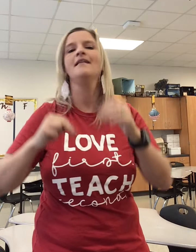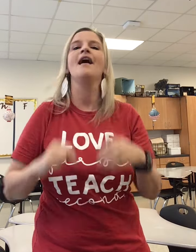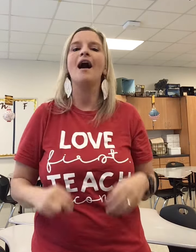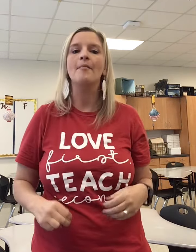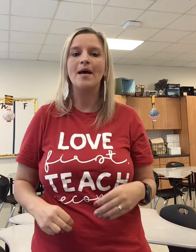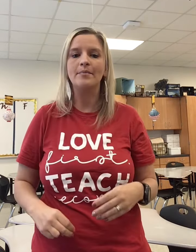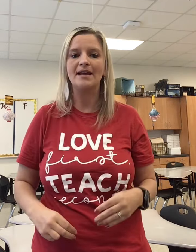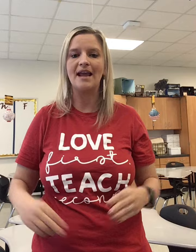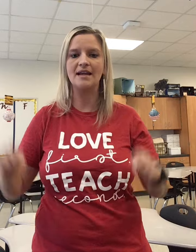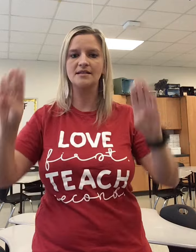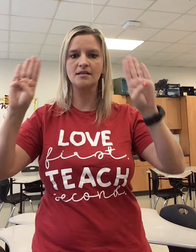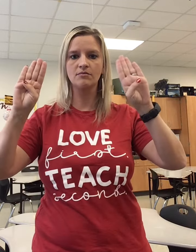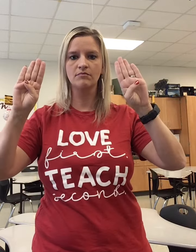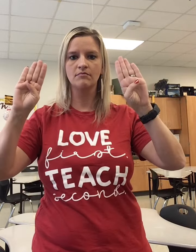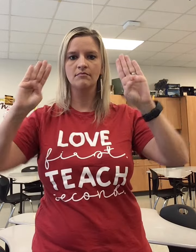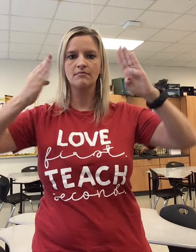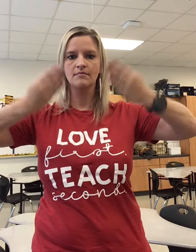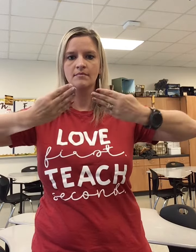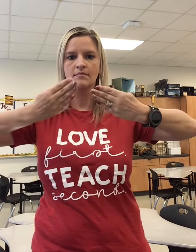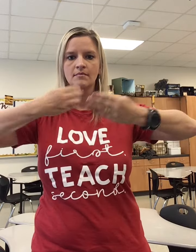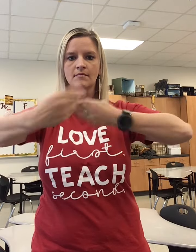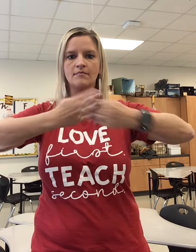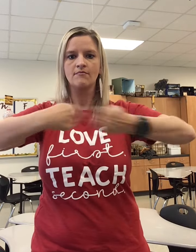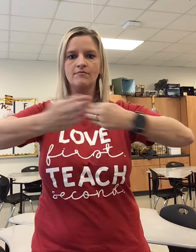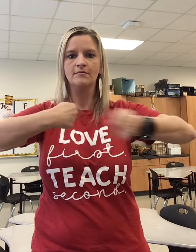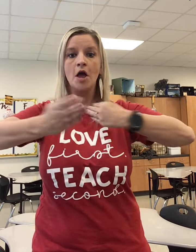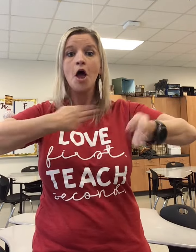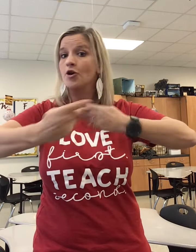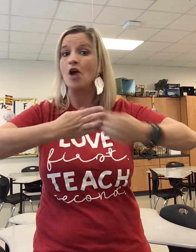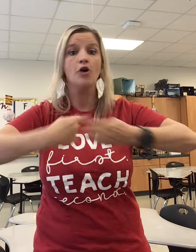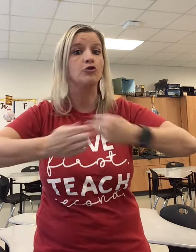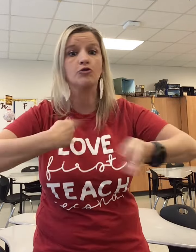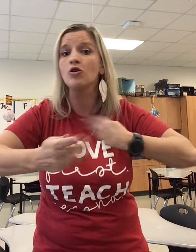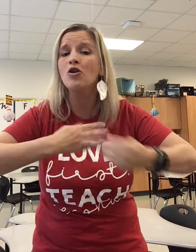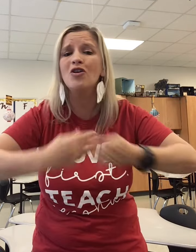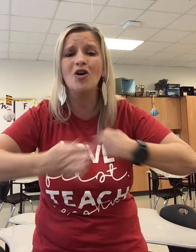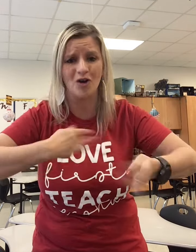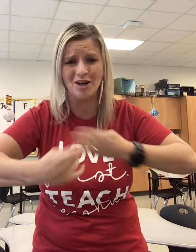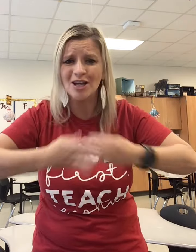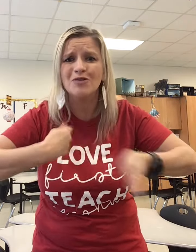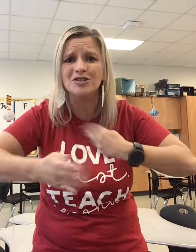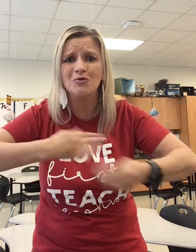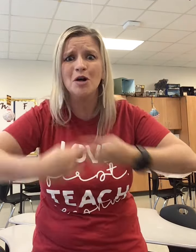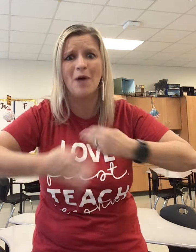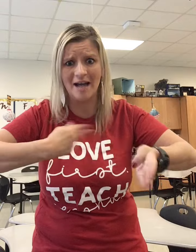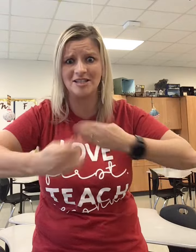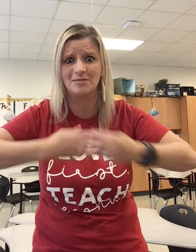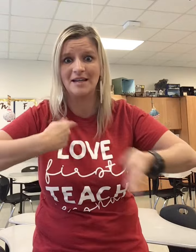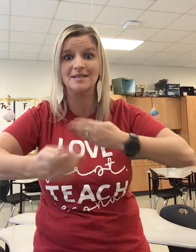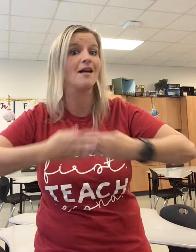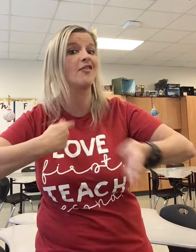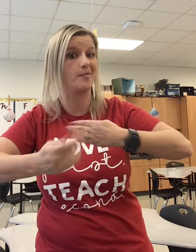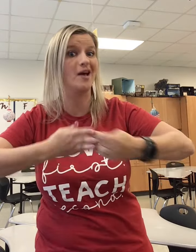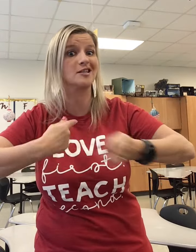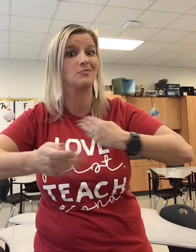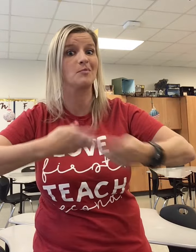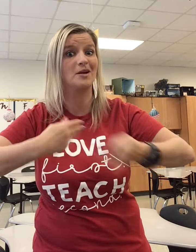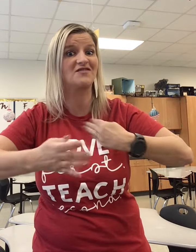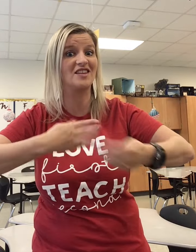Amendment 8, no cruel or unusual punishment. The punishment must fit